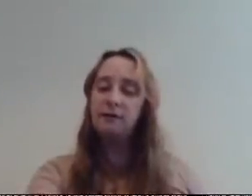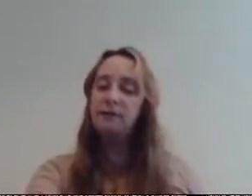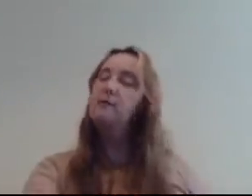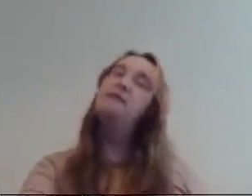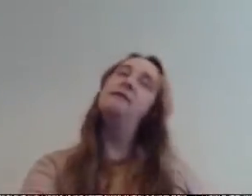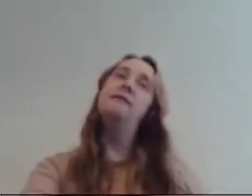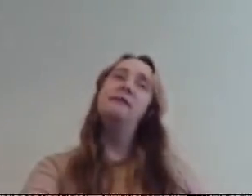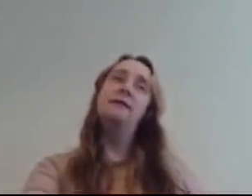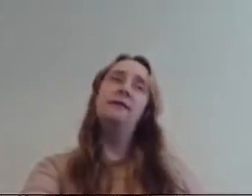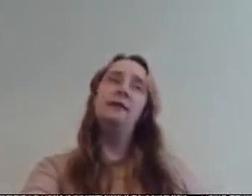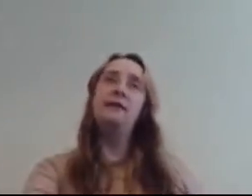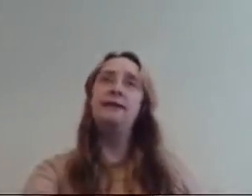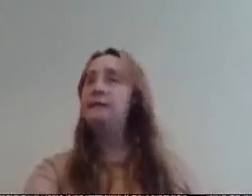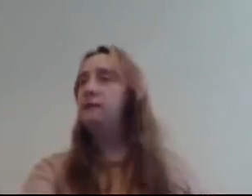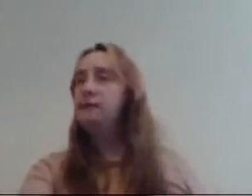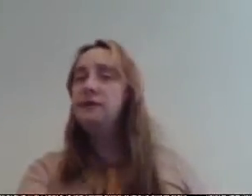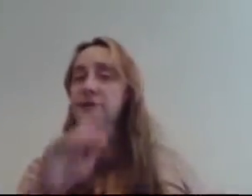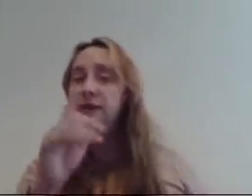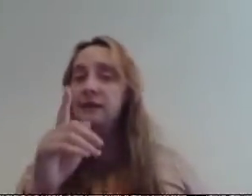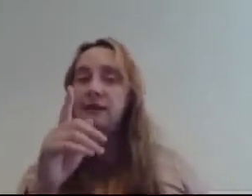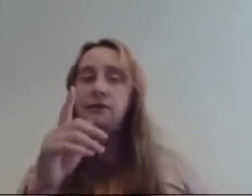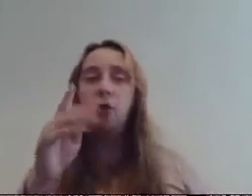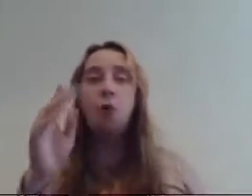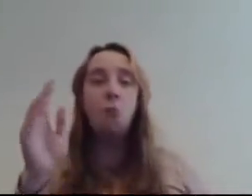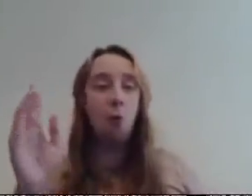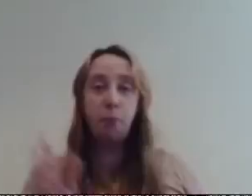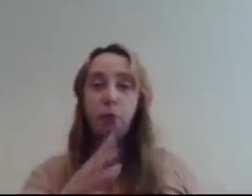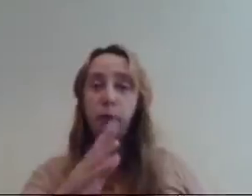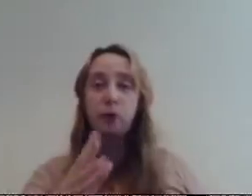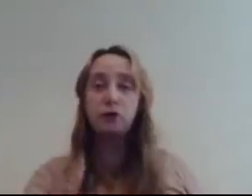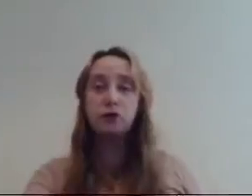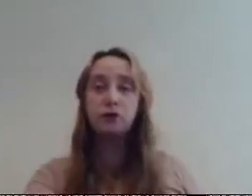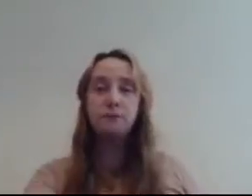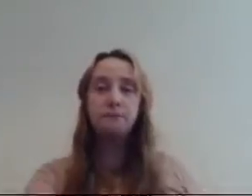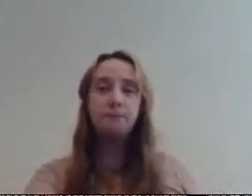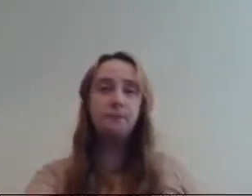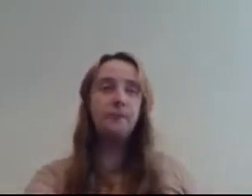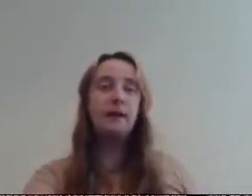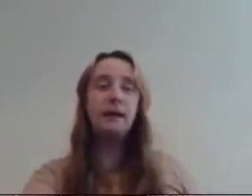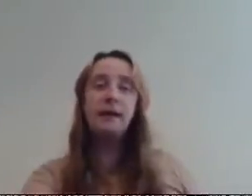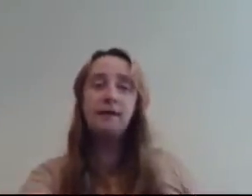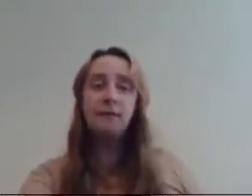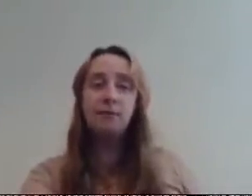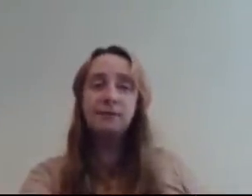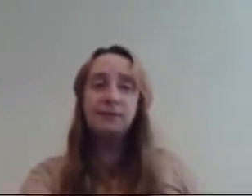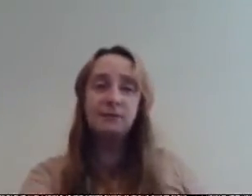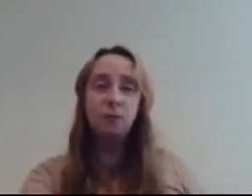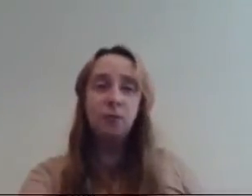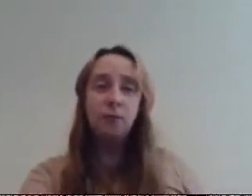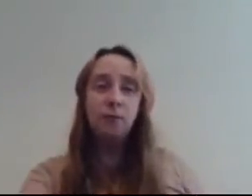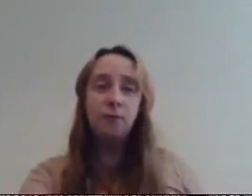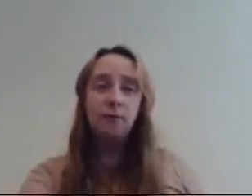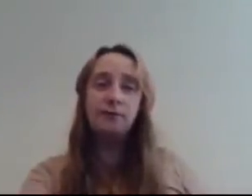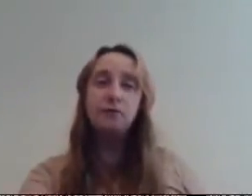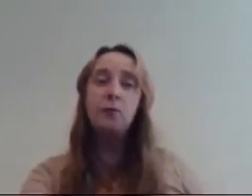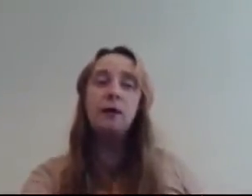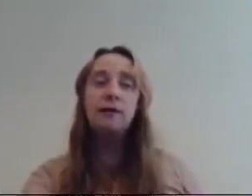he can he can learn all multiple quirks from season from season one